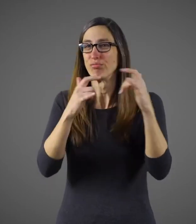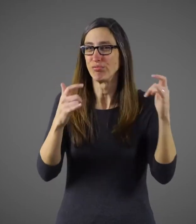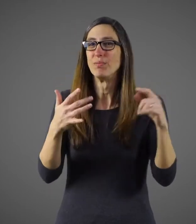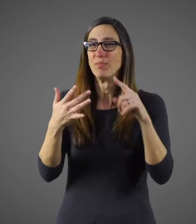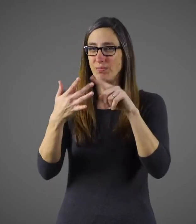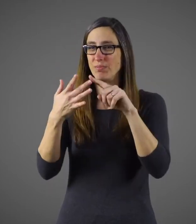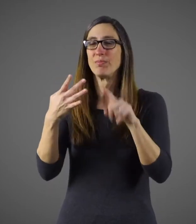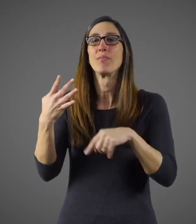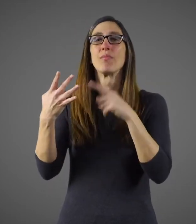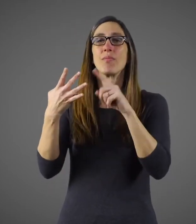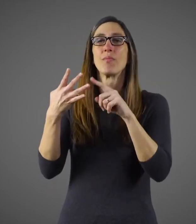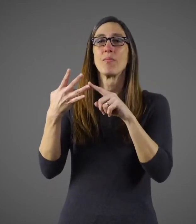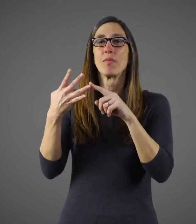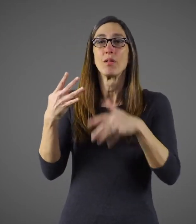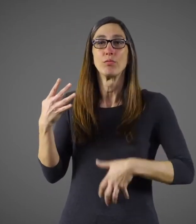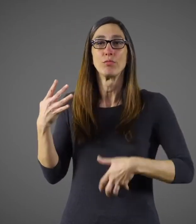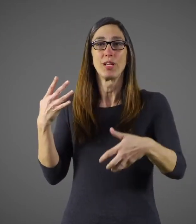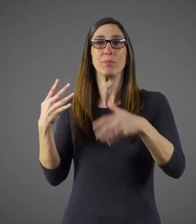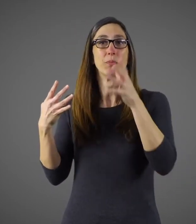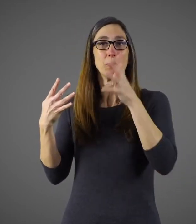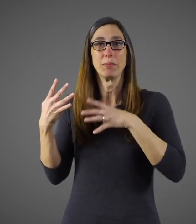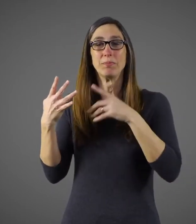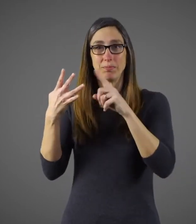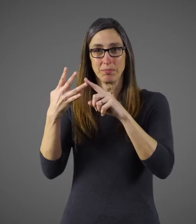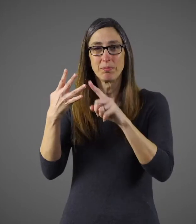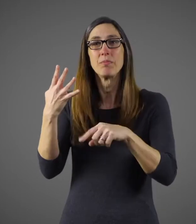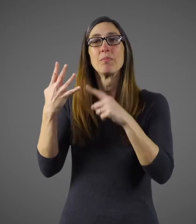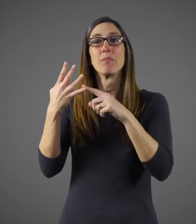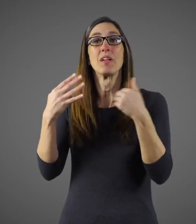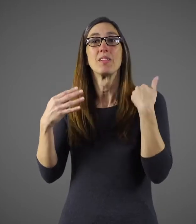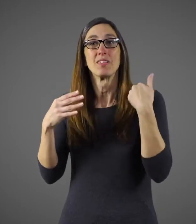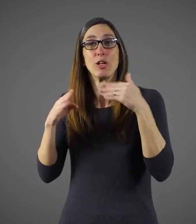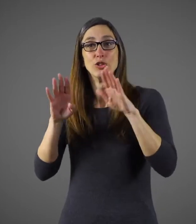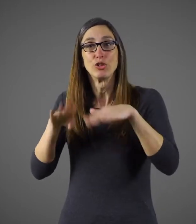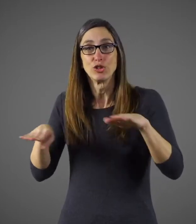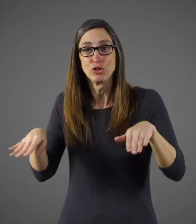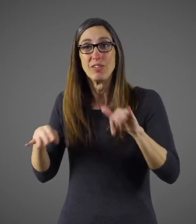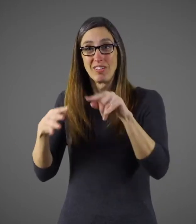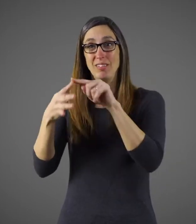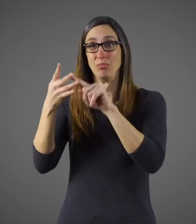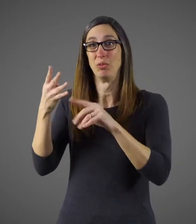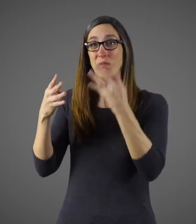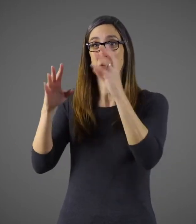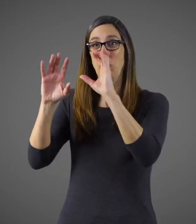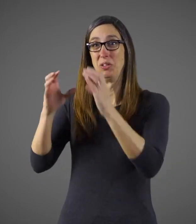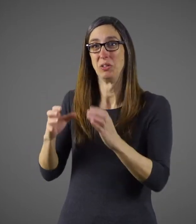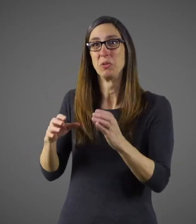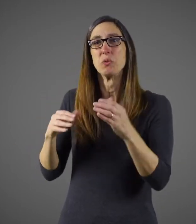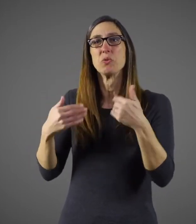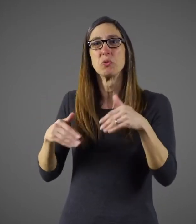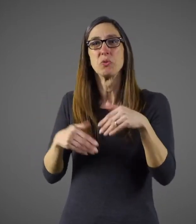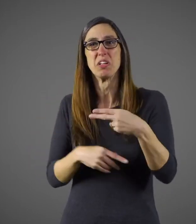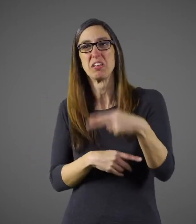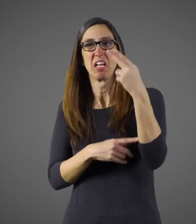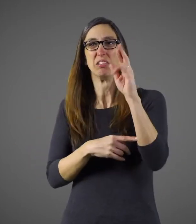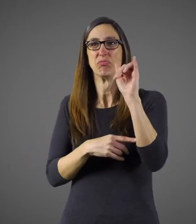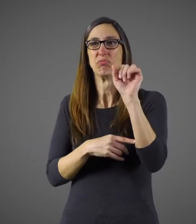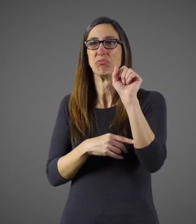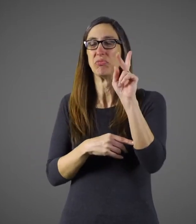women who are pregnant, and young children. All of these groups are at a higher risk from